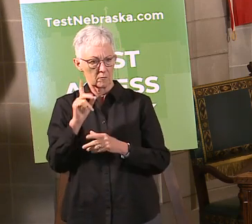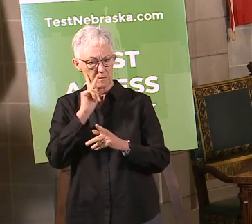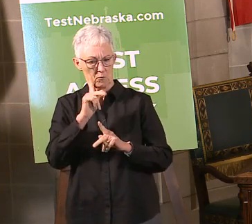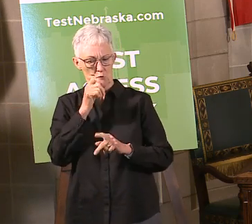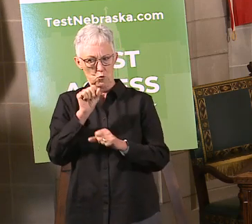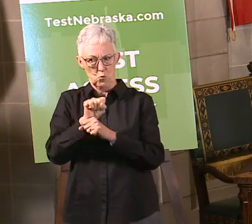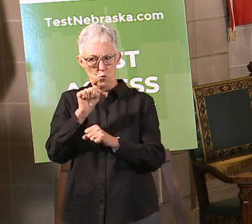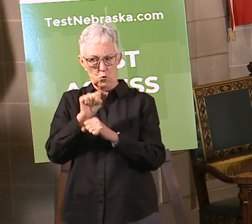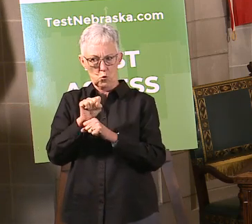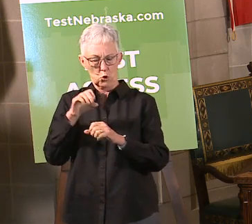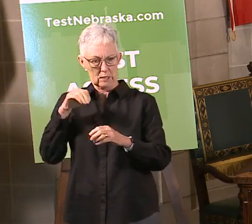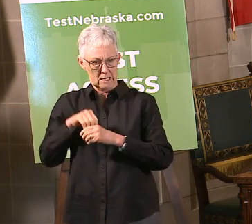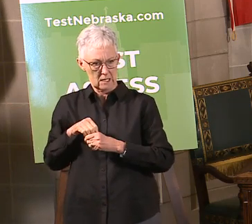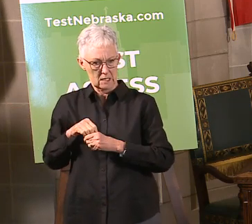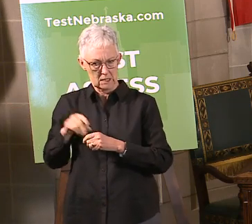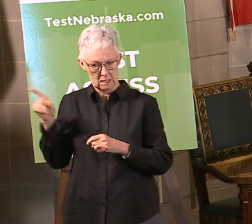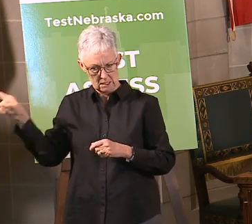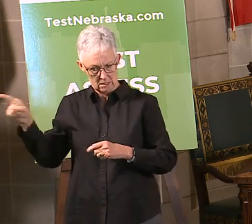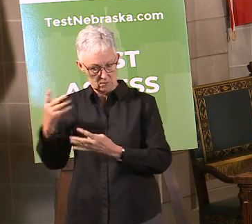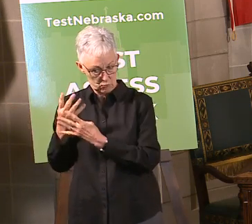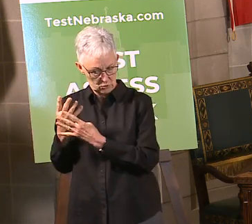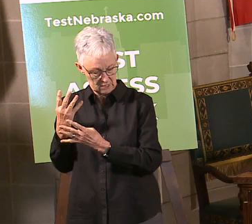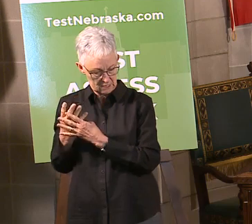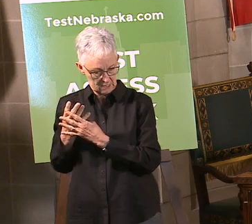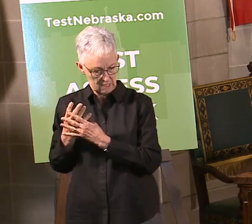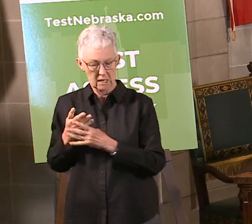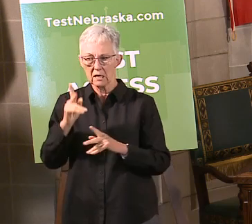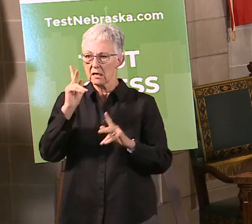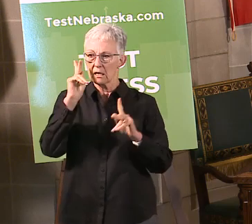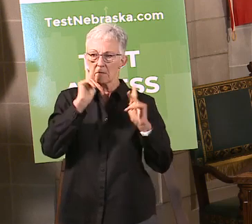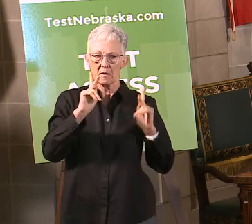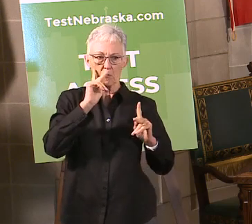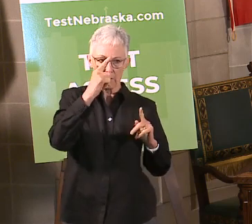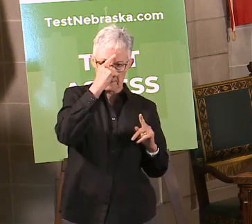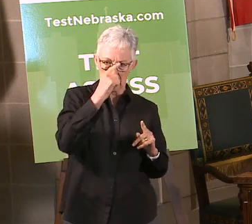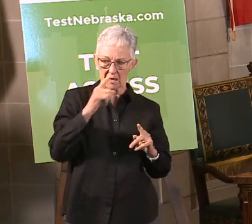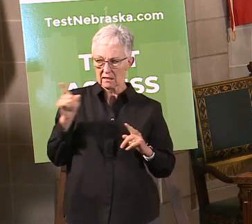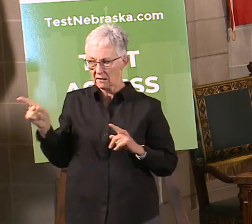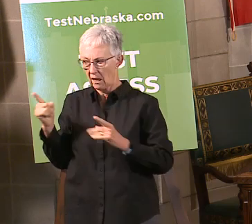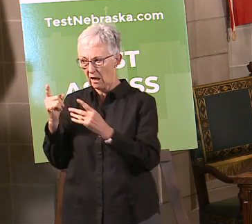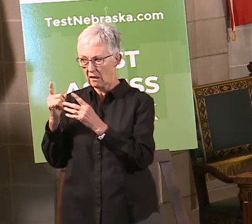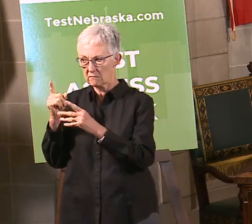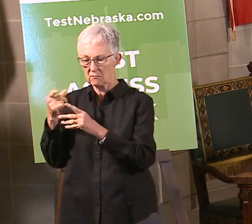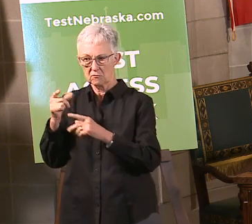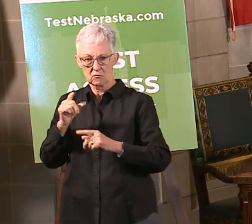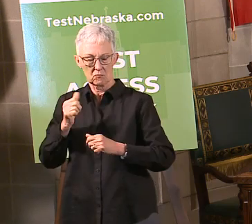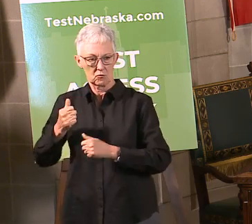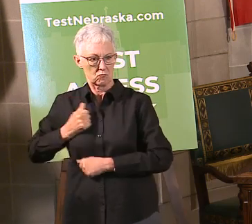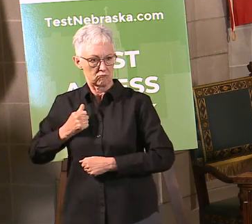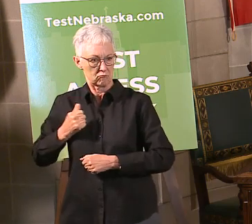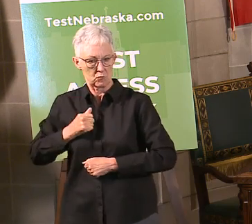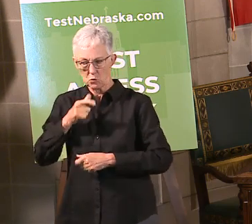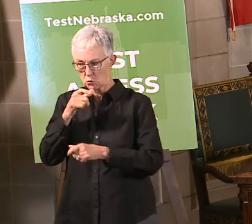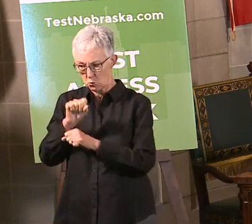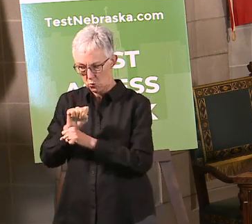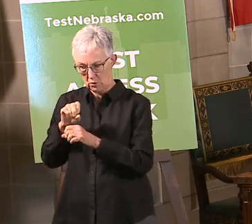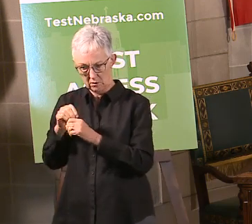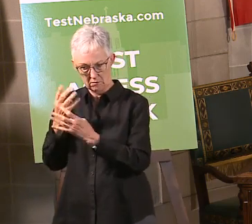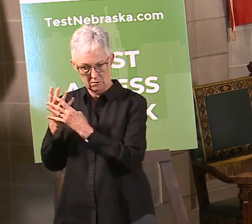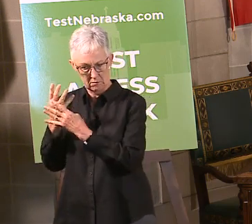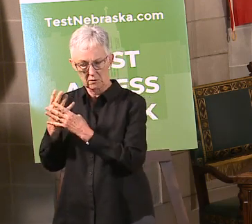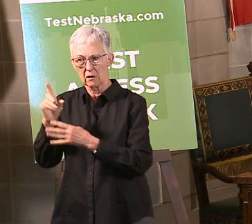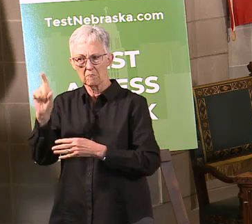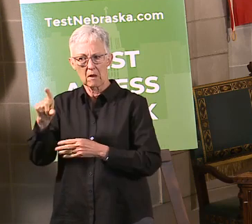that's not what CDC guidance calls for. CDC, so the cloth masks that we're using in many of those situations is absolutely appropriate.